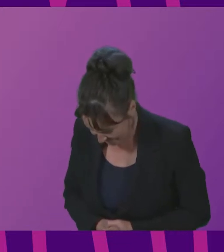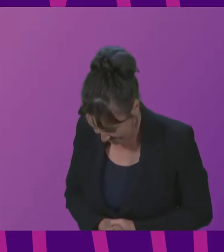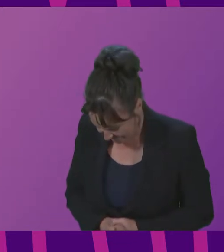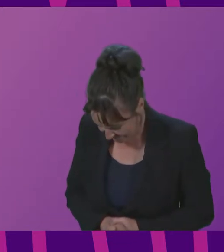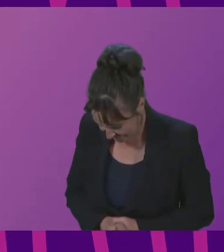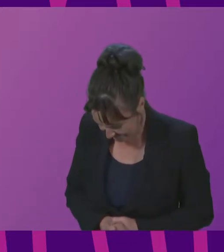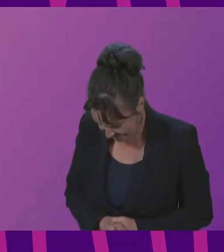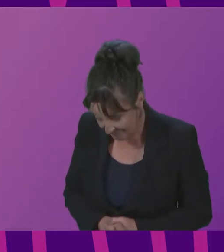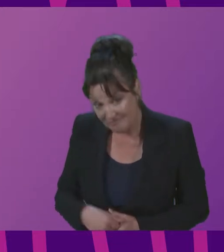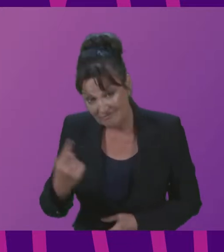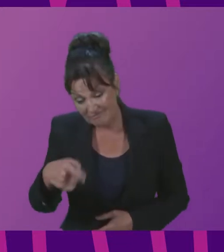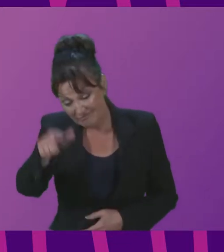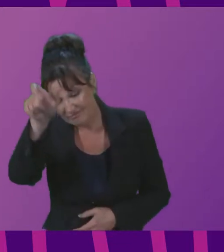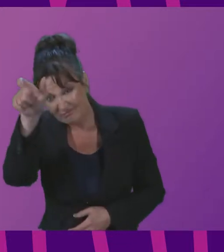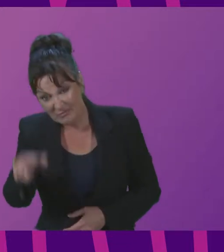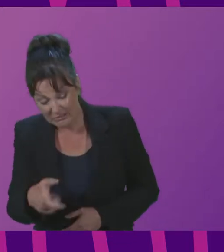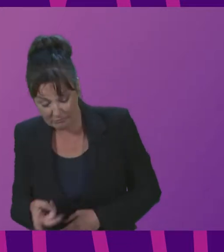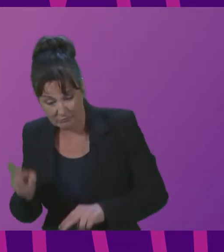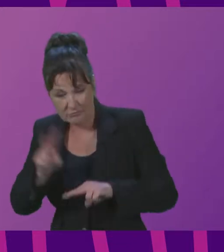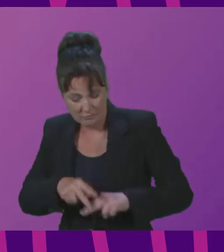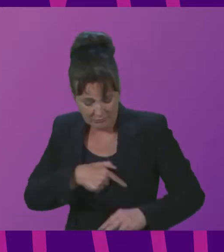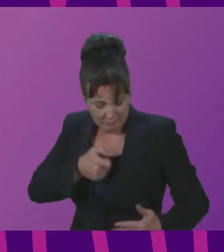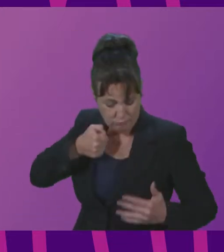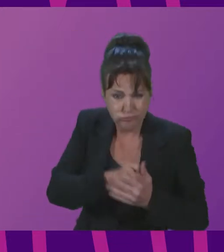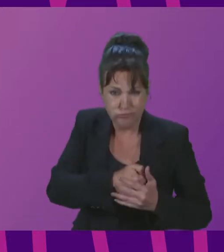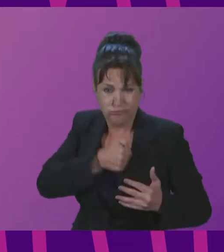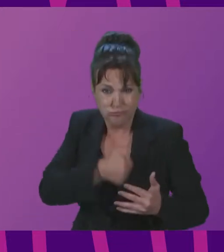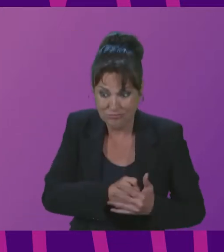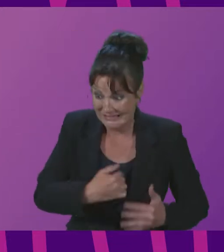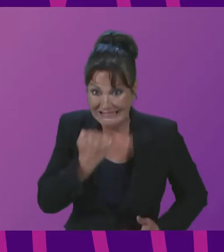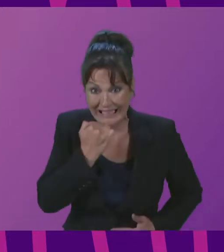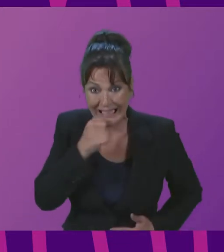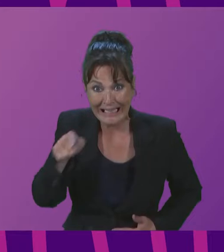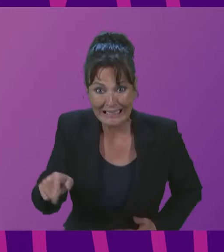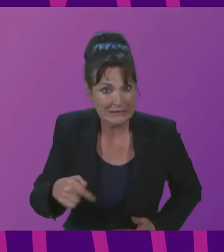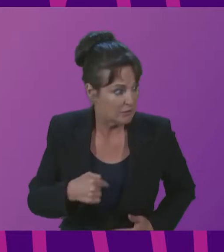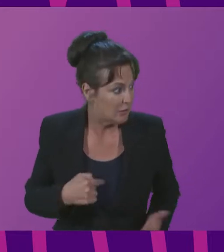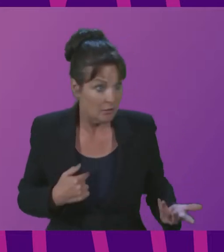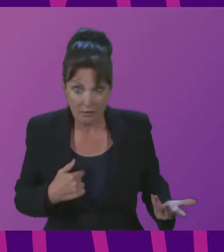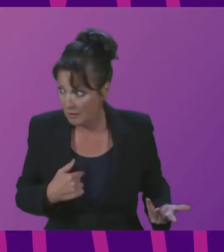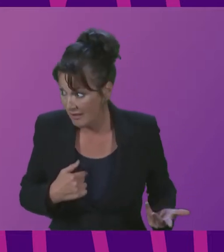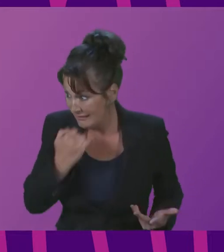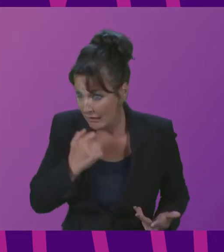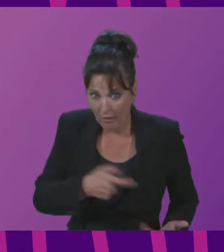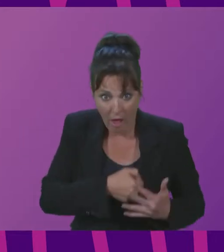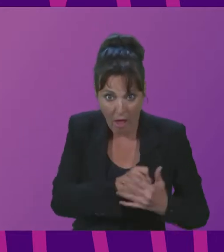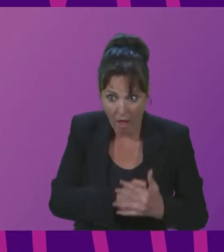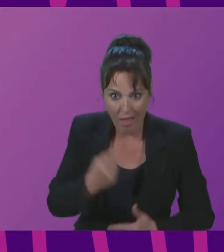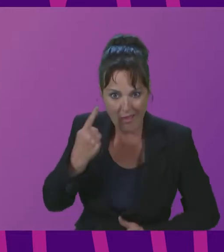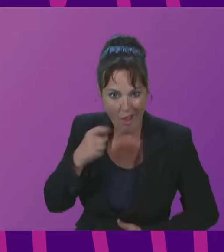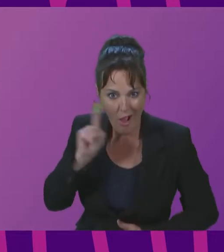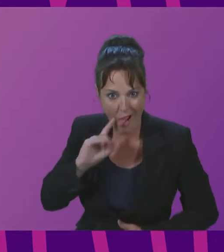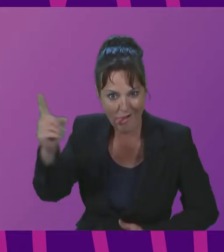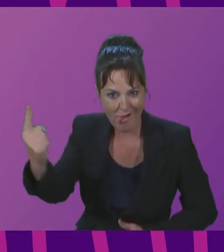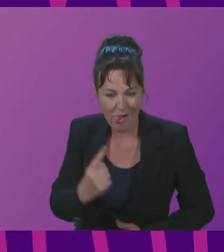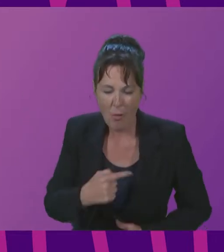Fainty Fainty down heart pounding he's on a date it's okay to share they might relate it's a young lady